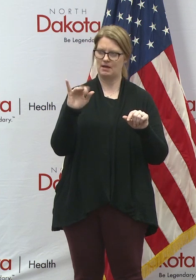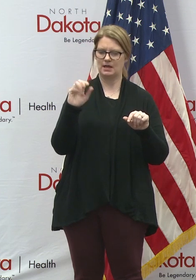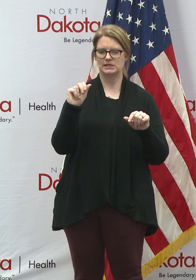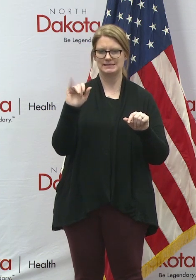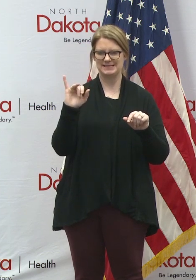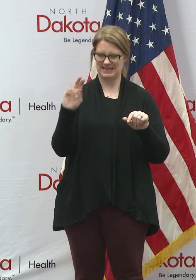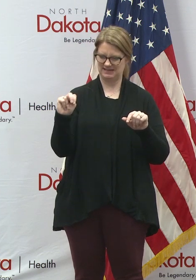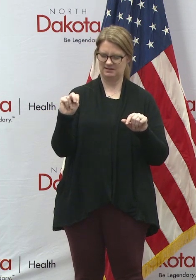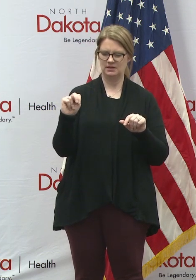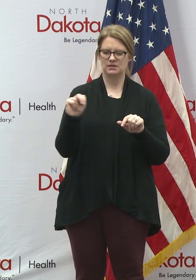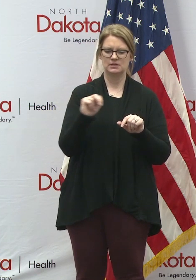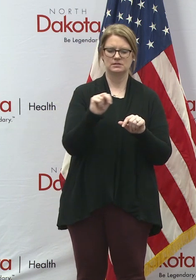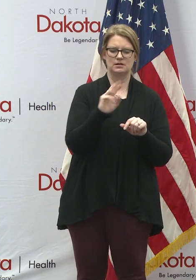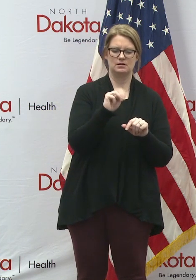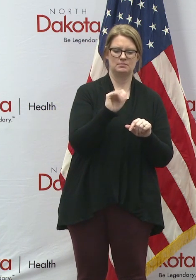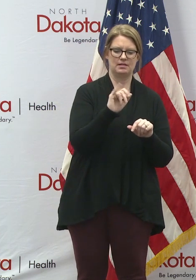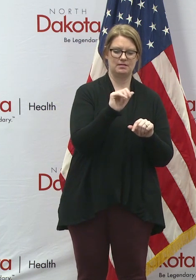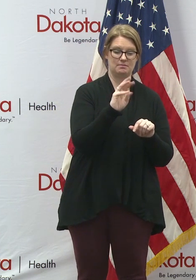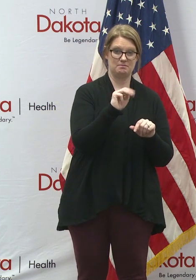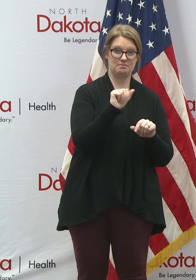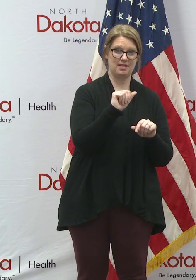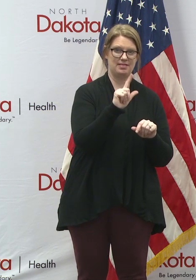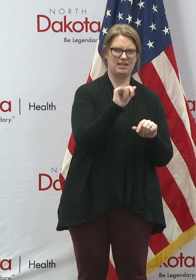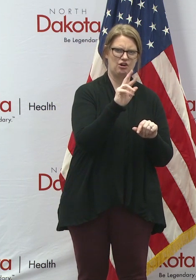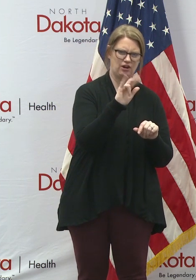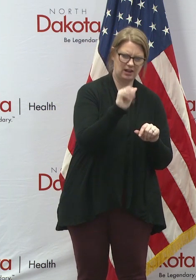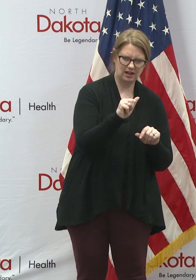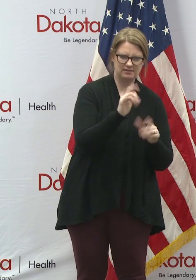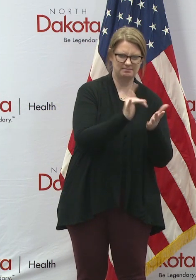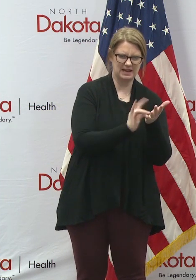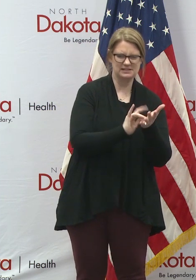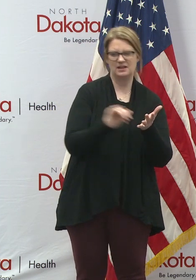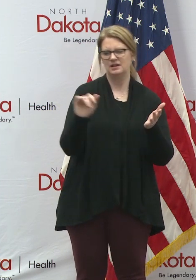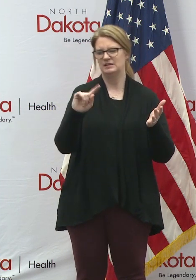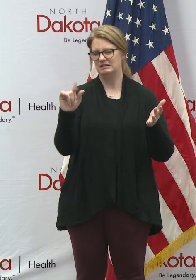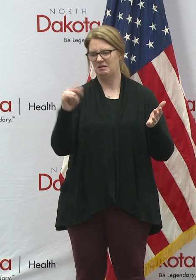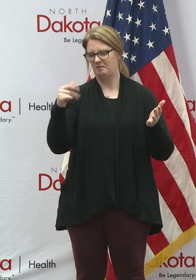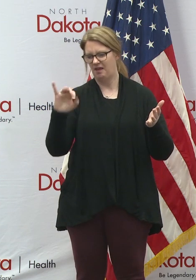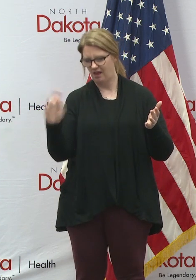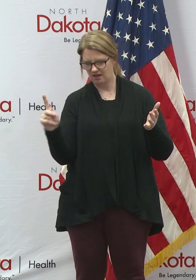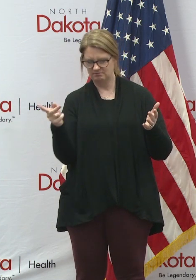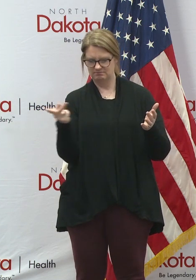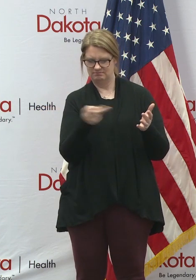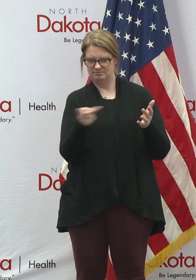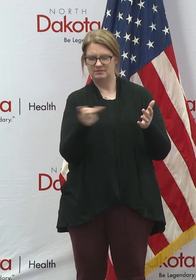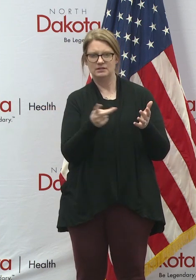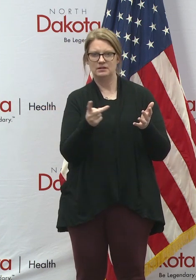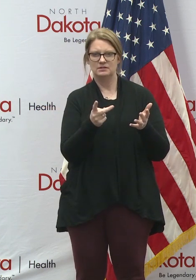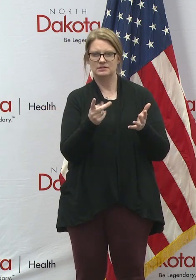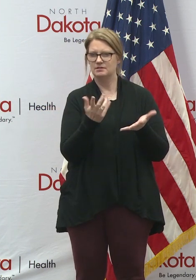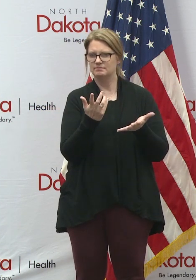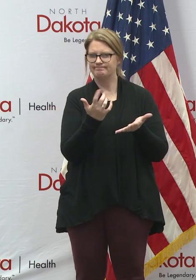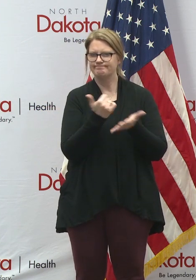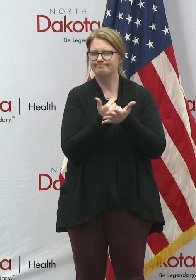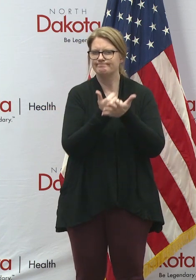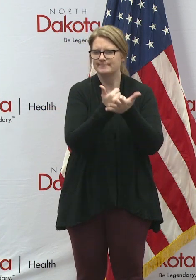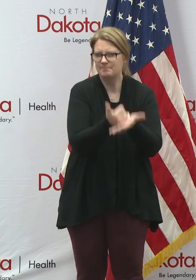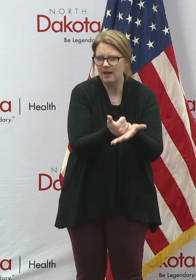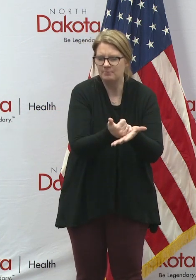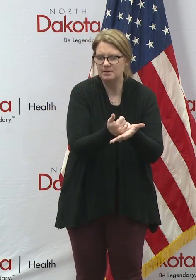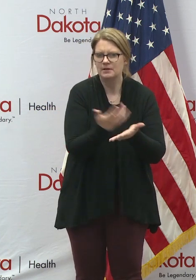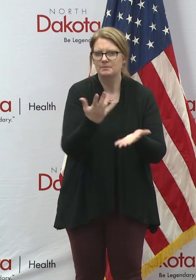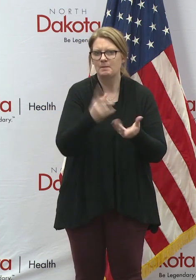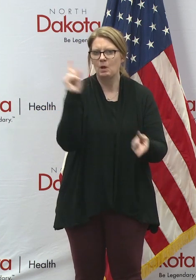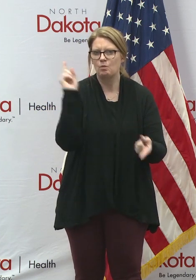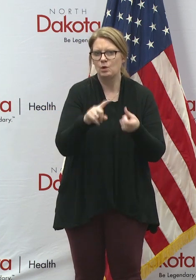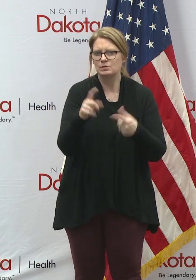two things together seem to have some therapeutic benefit. It's not a, um, not a cure, uh, but it may reduce the